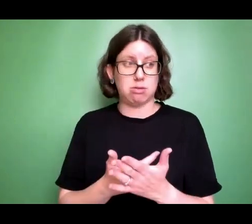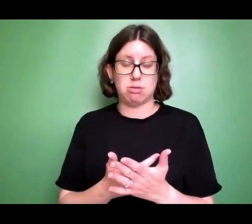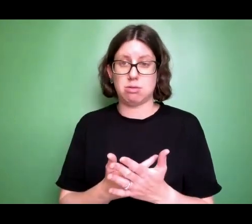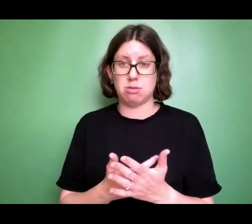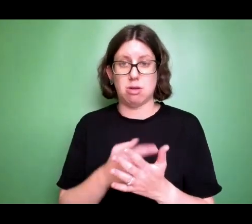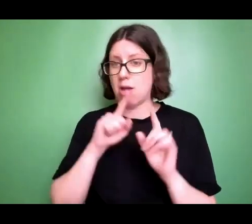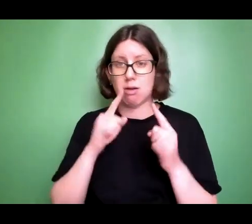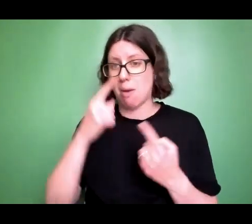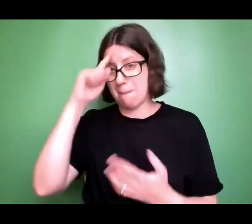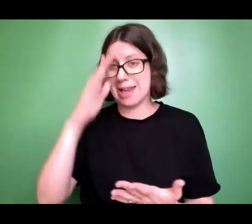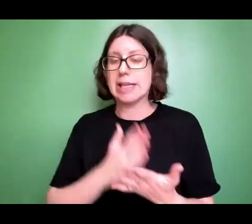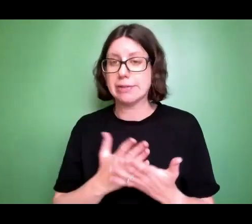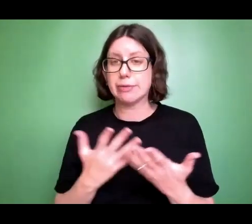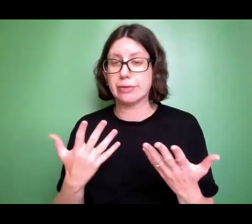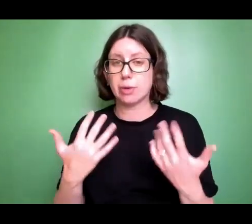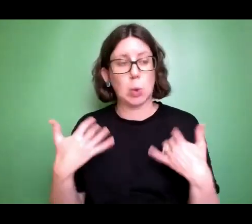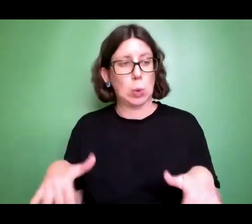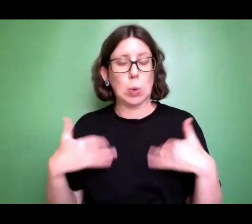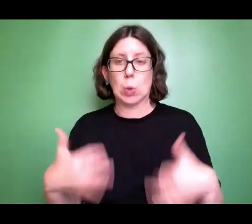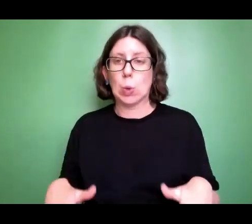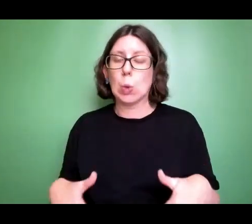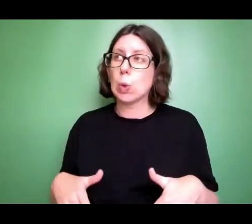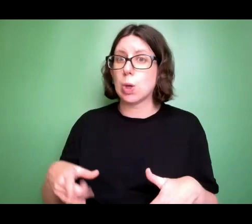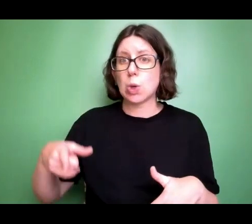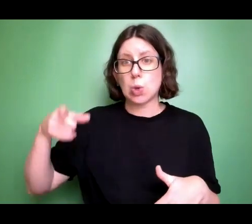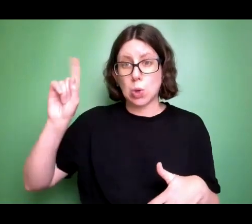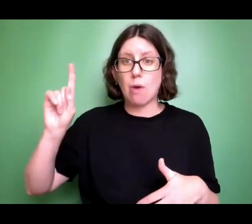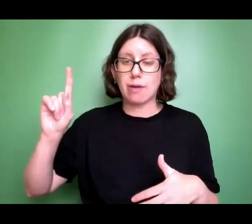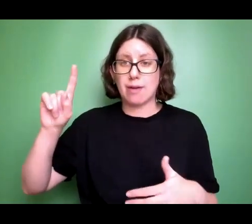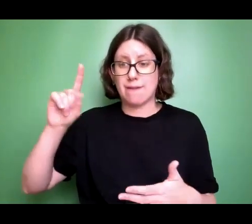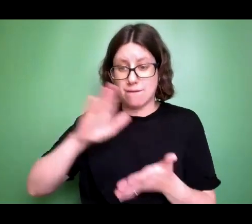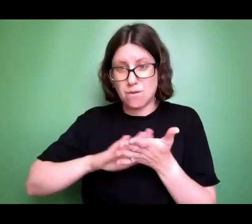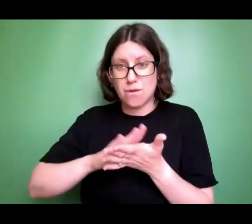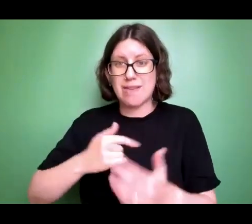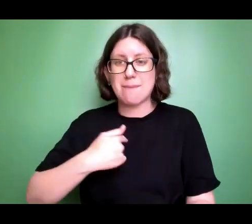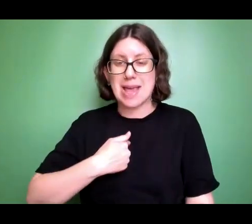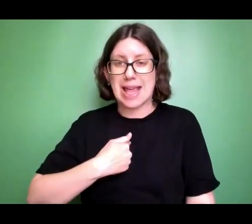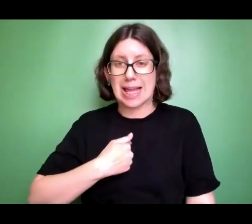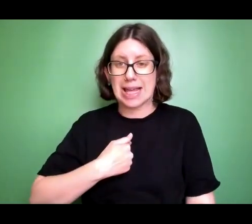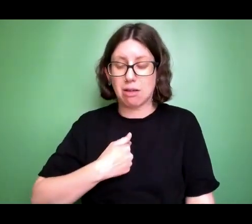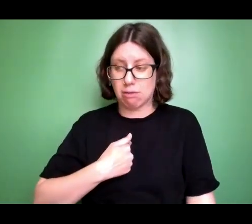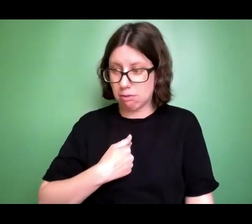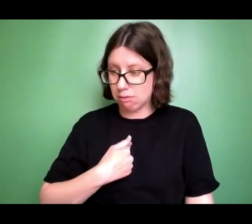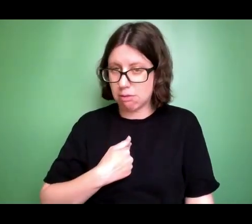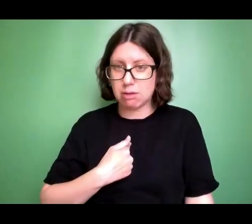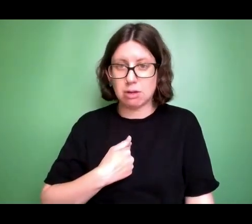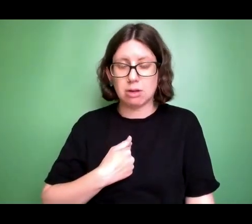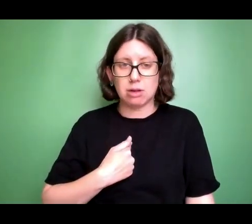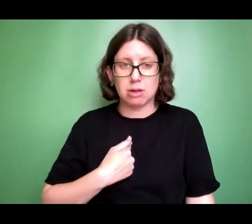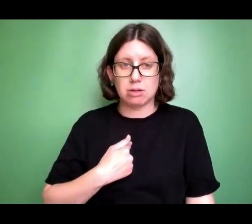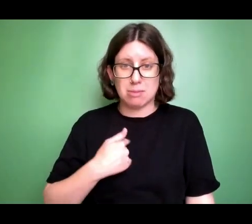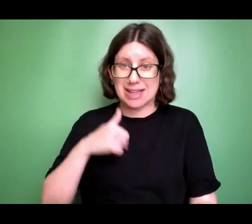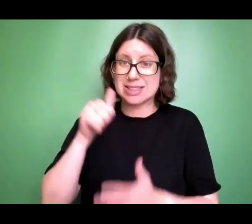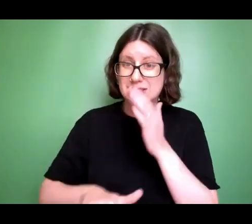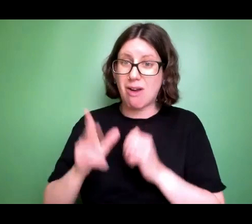I couldn't believe that God could forgive me for all the things that I had done. I couldn't believe that I could start